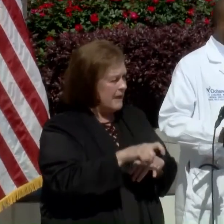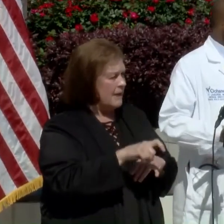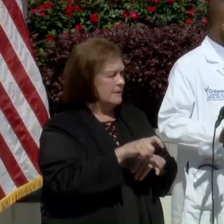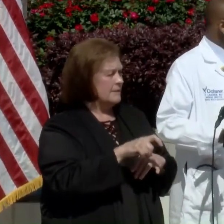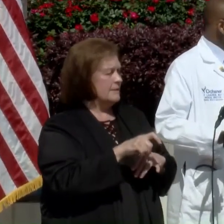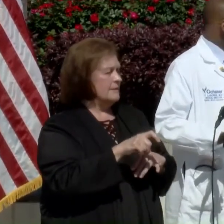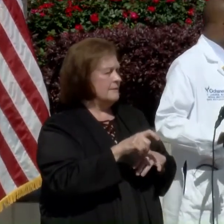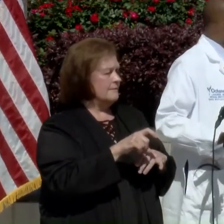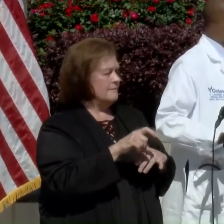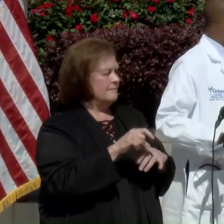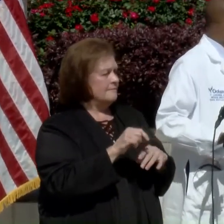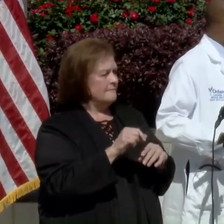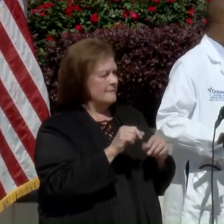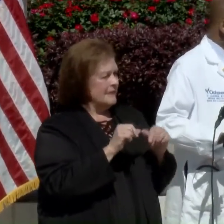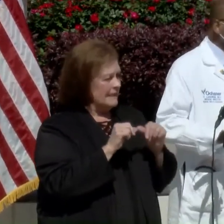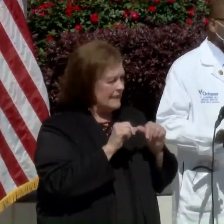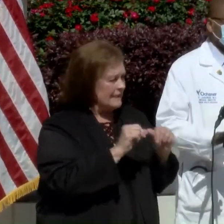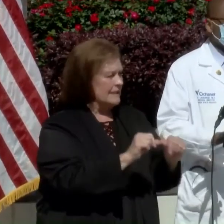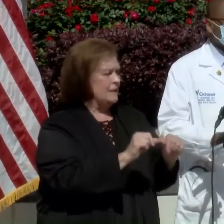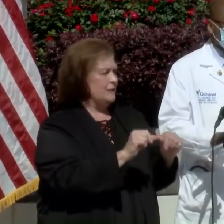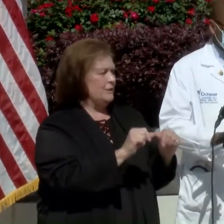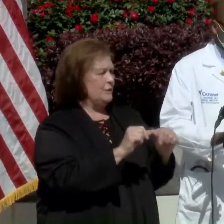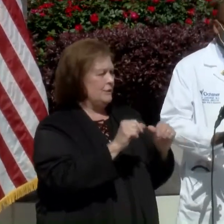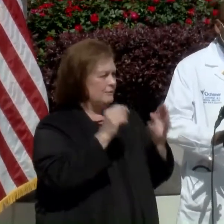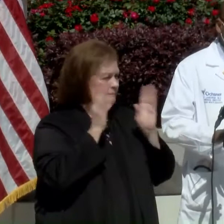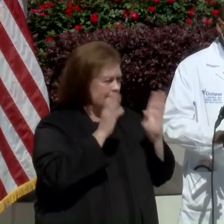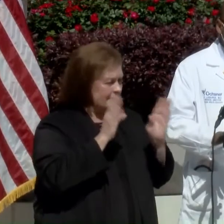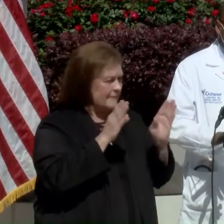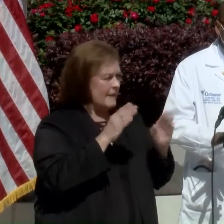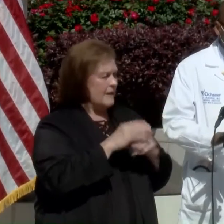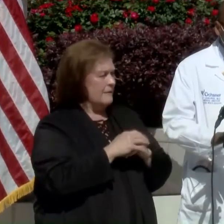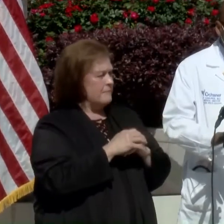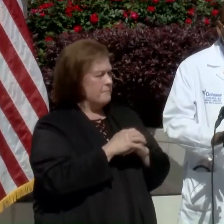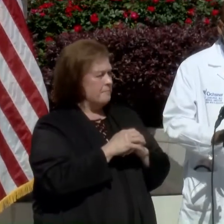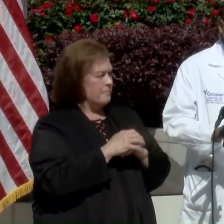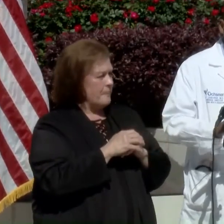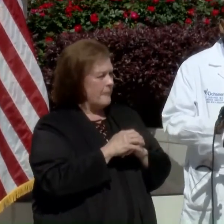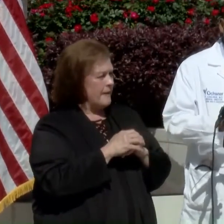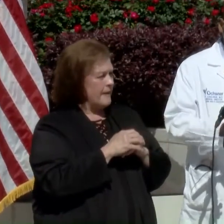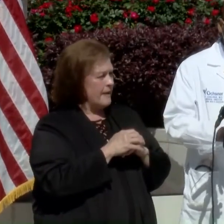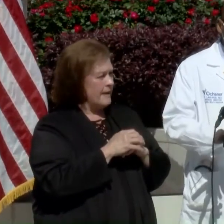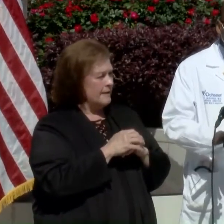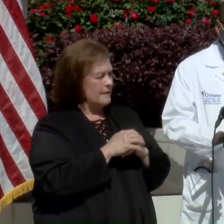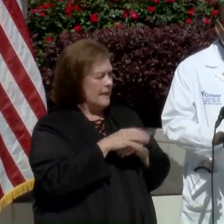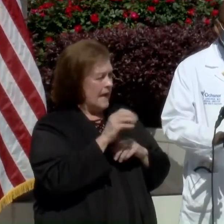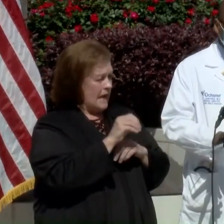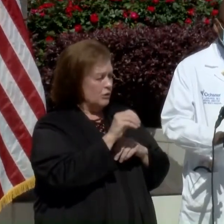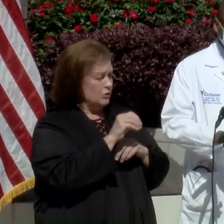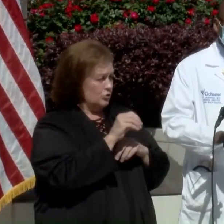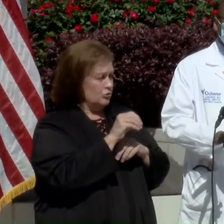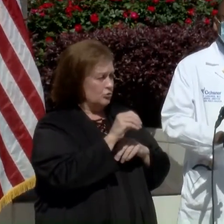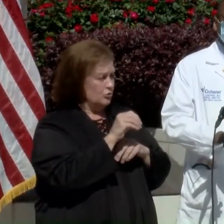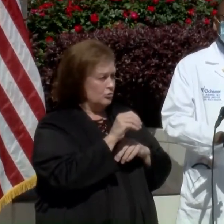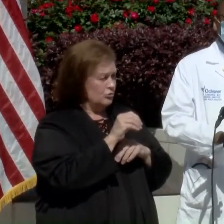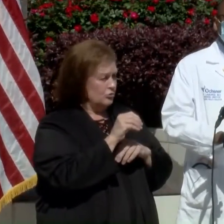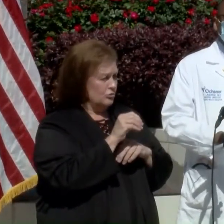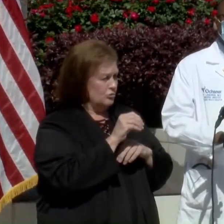So this announcement today is really significant because number one, Oxford is meeting people